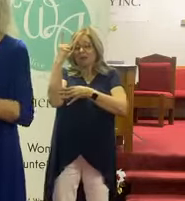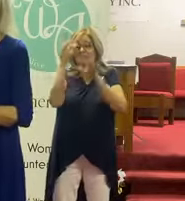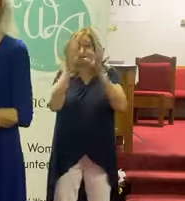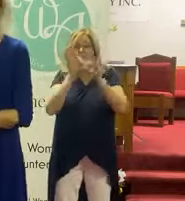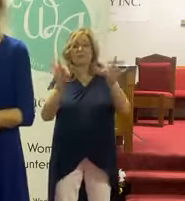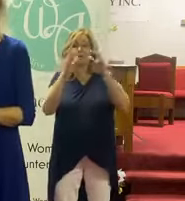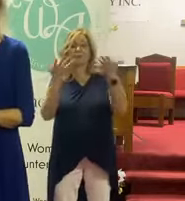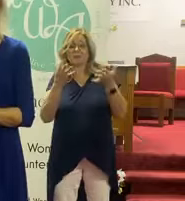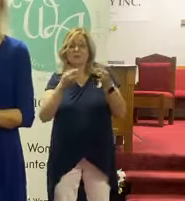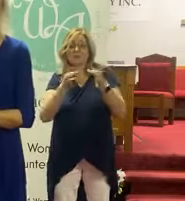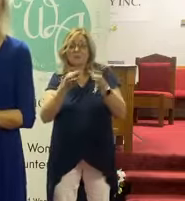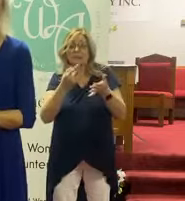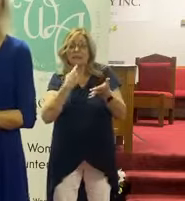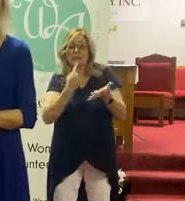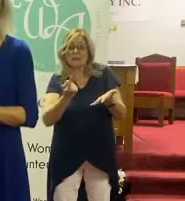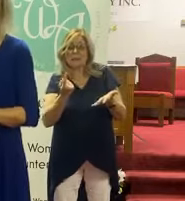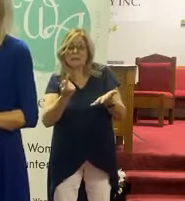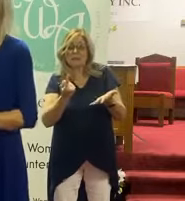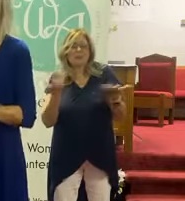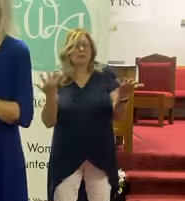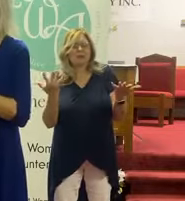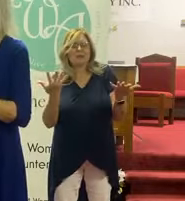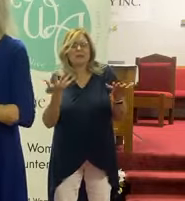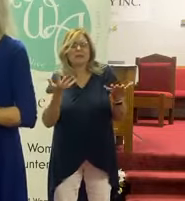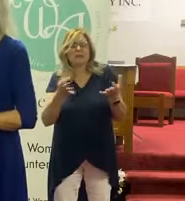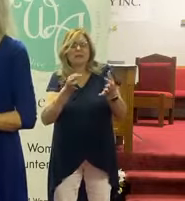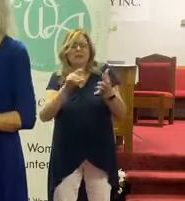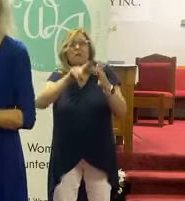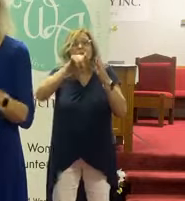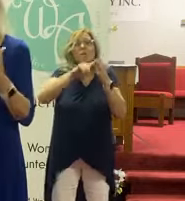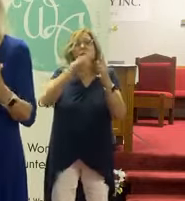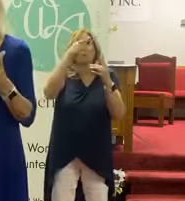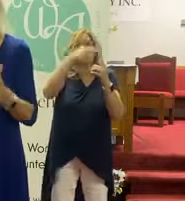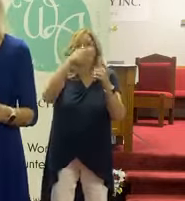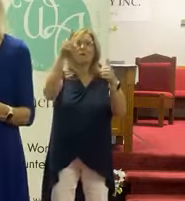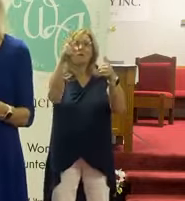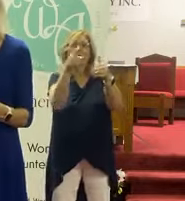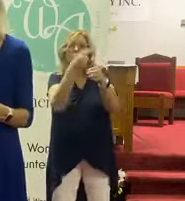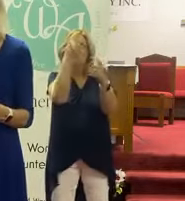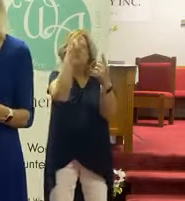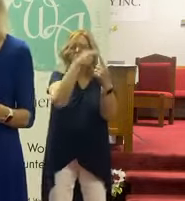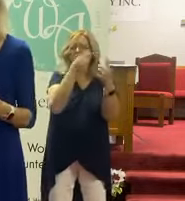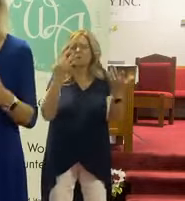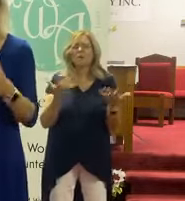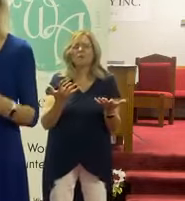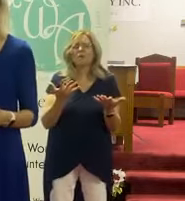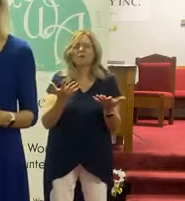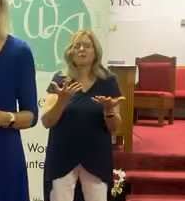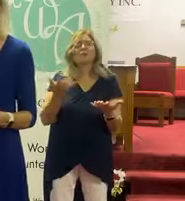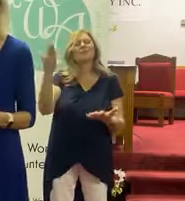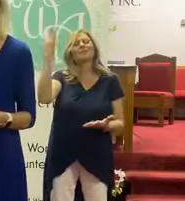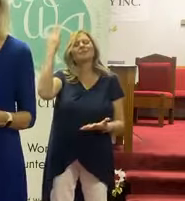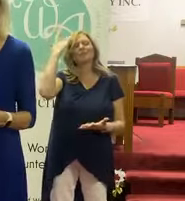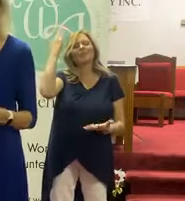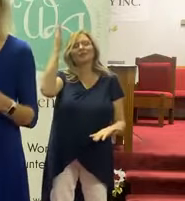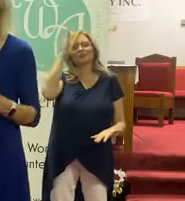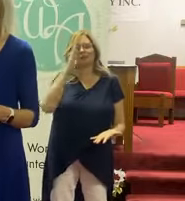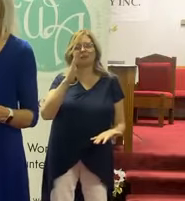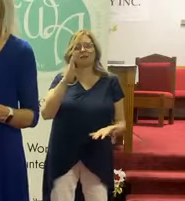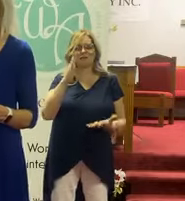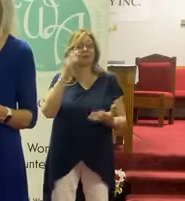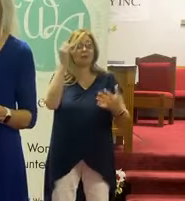that this verse is trying to say? It's telling us the very starting point, the very first point in the knowledge of God,